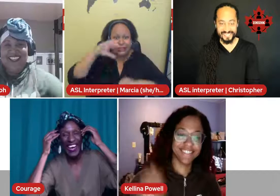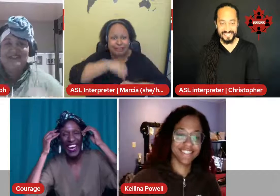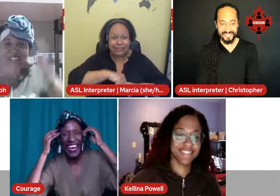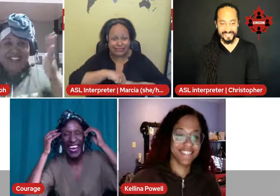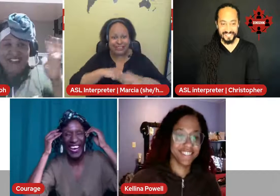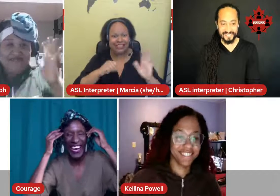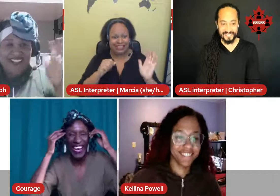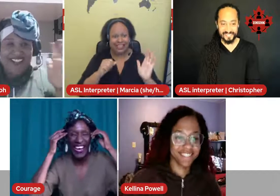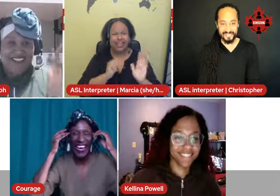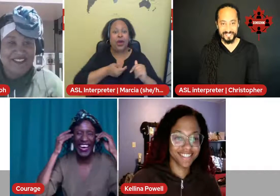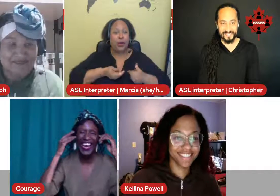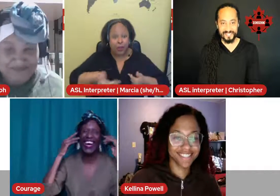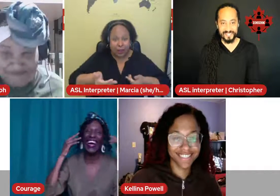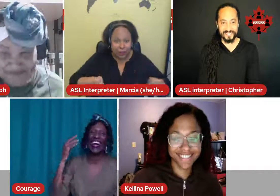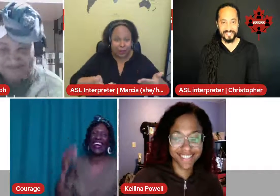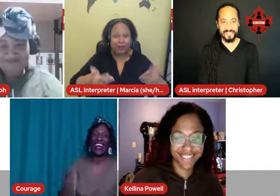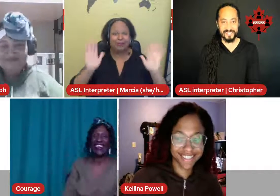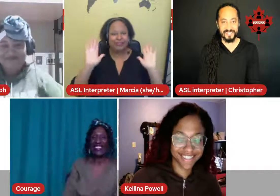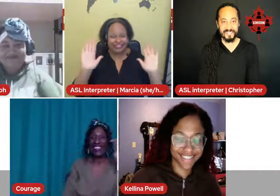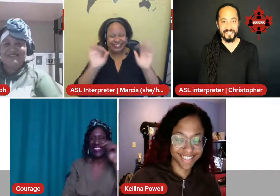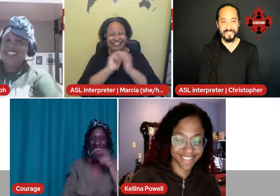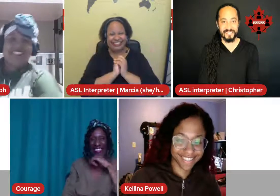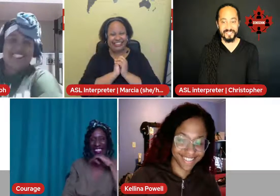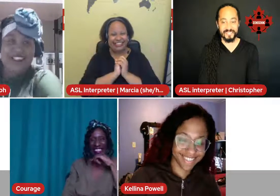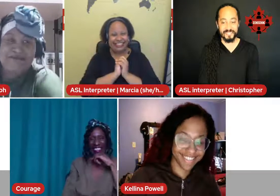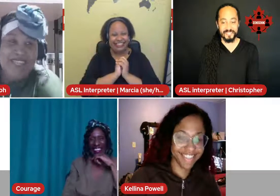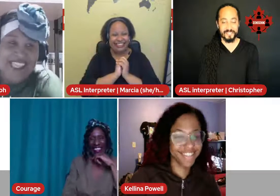Welcome, welcome! Silly me.